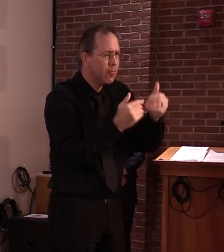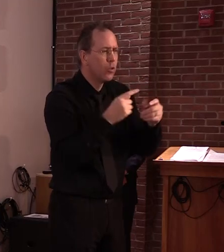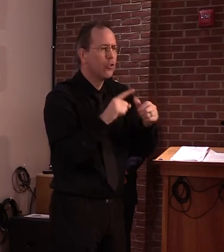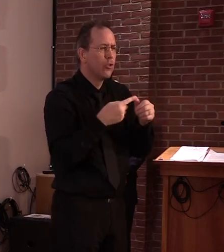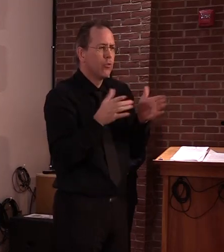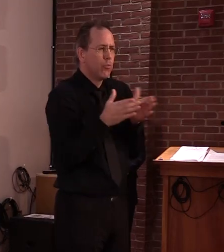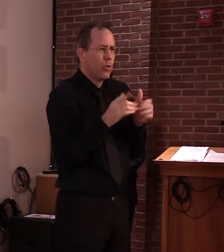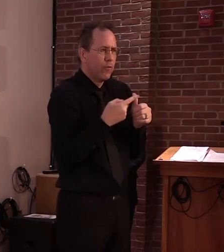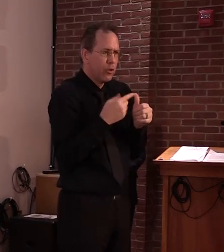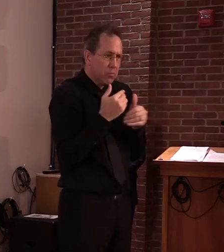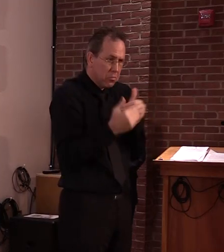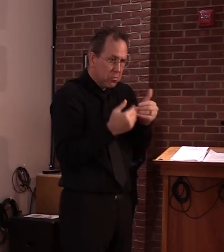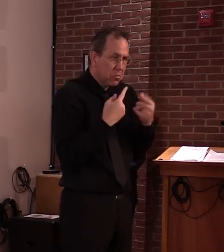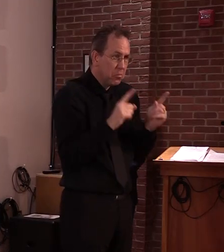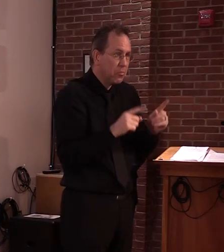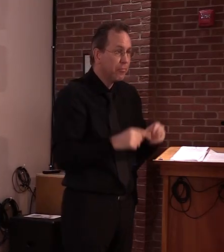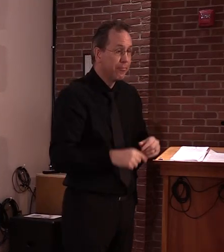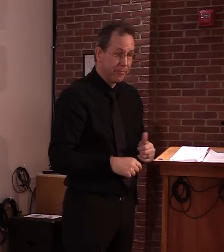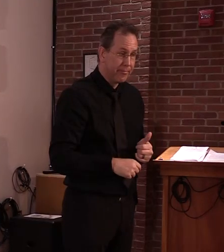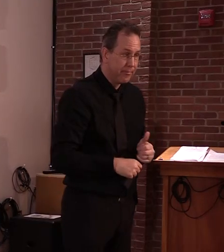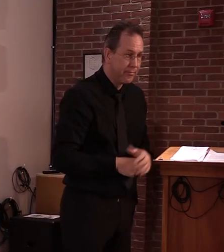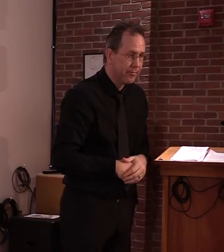All right, Colin, VT Digger.